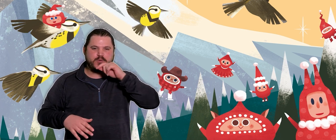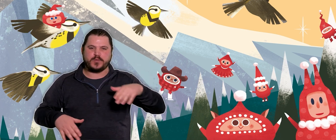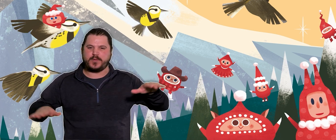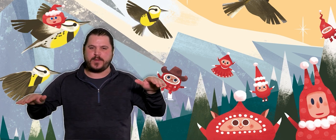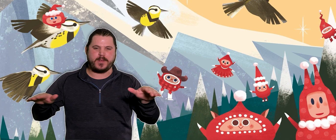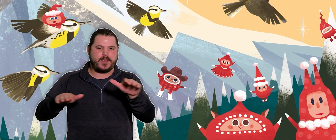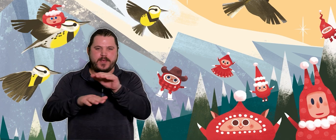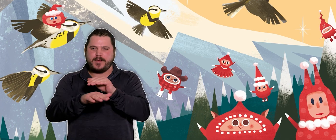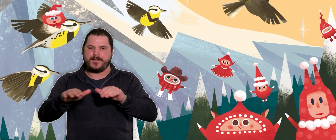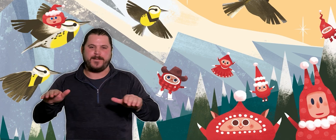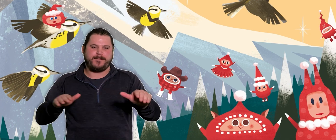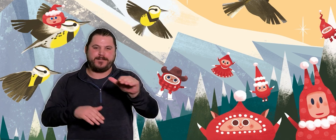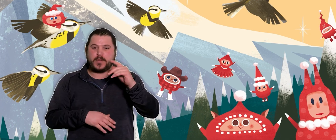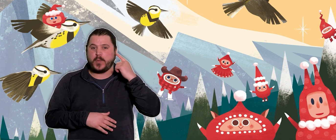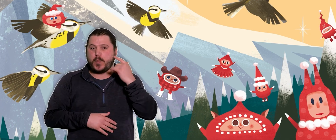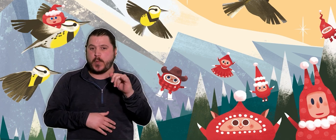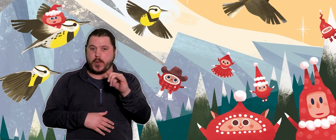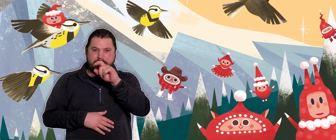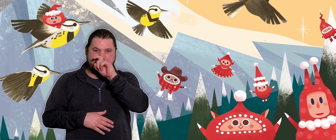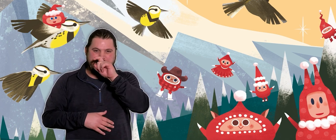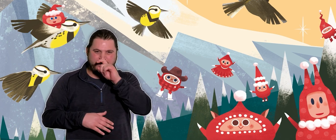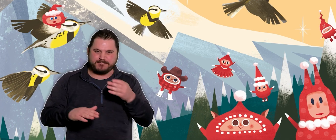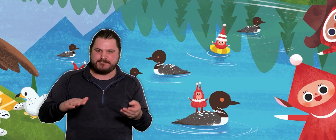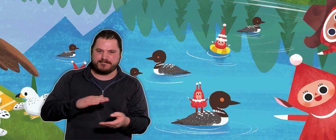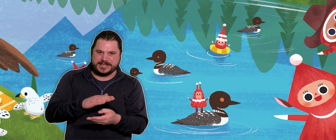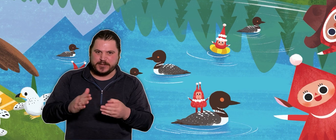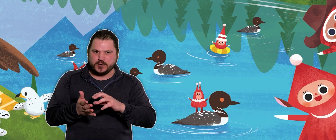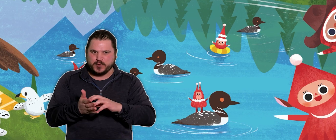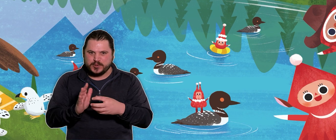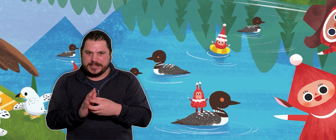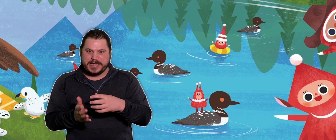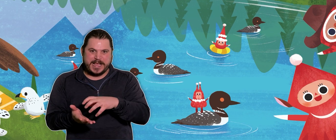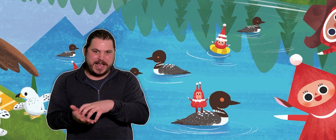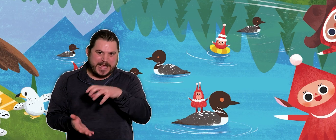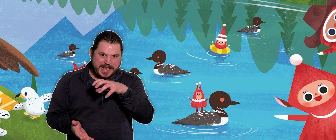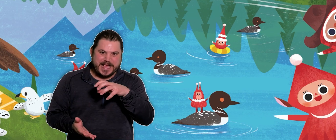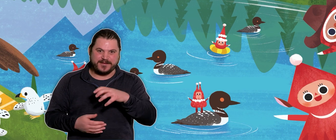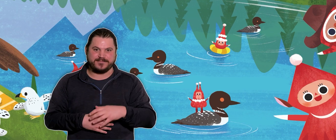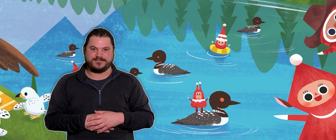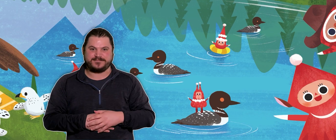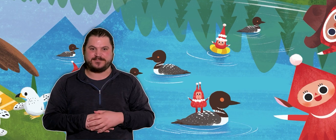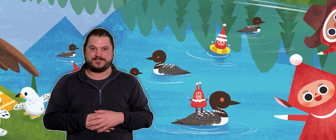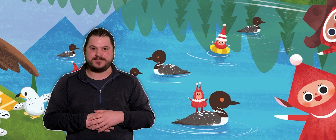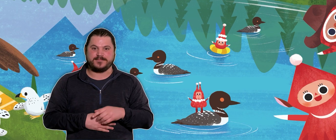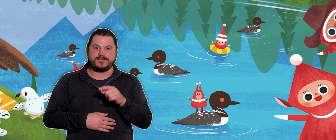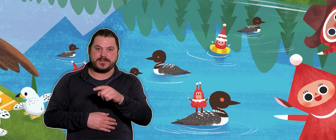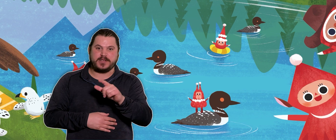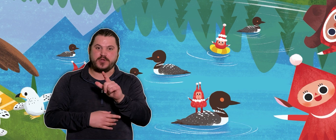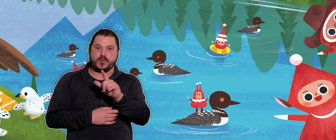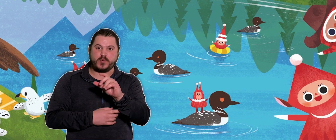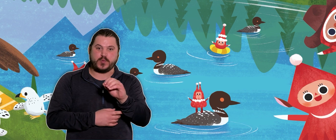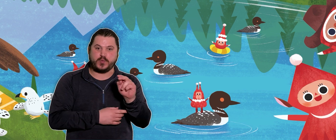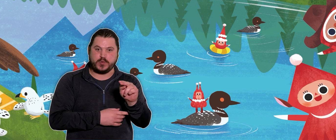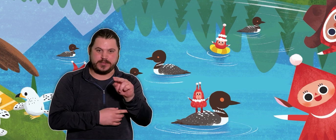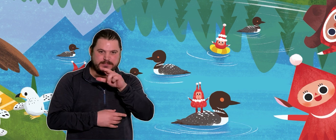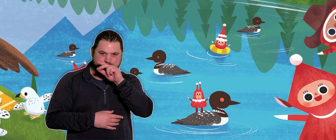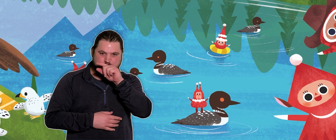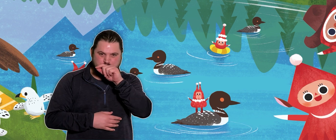meadowlark swooped, played tag, and had fun. Golden eagles baked festive cookies and cake,